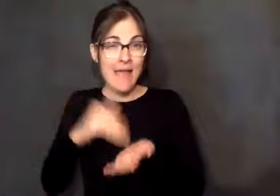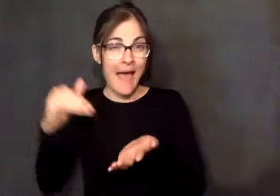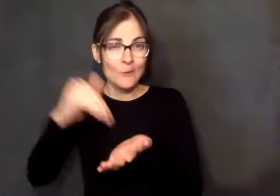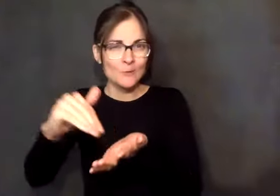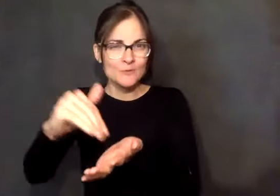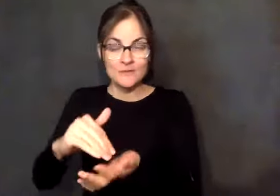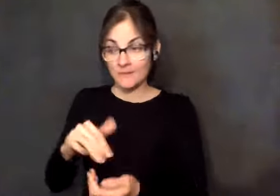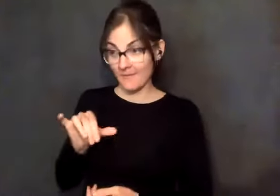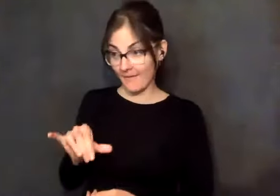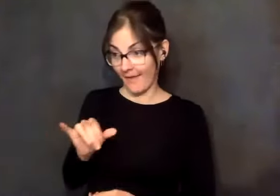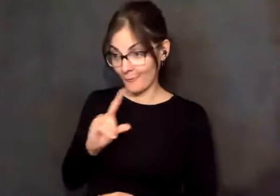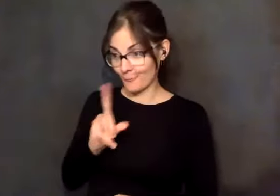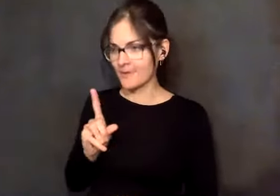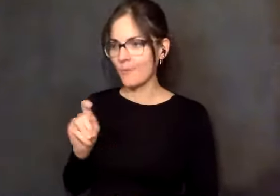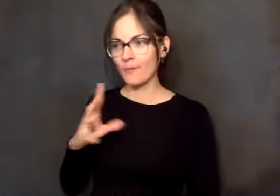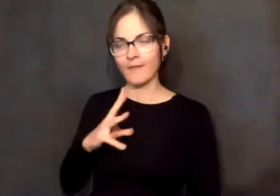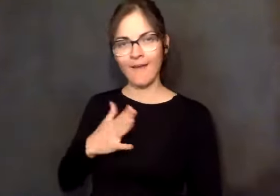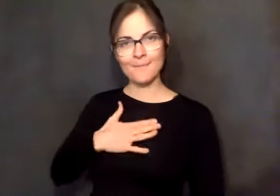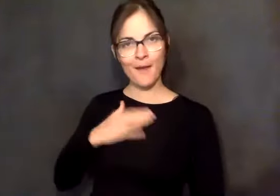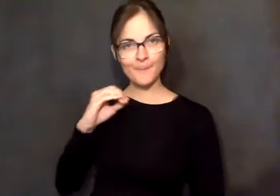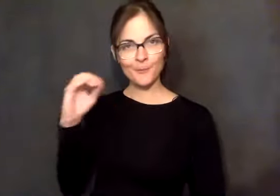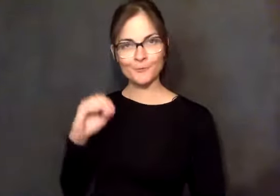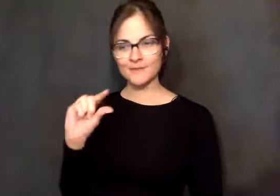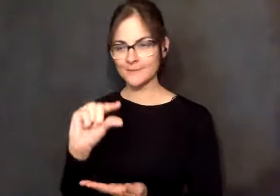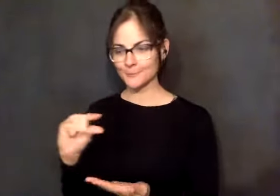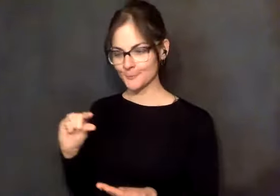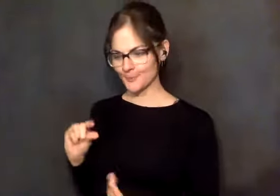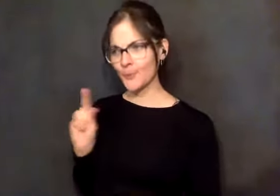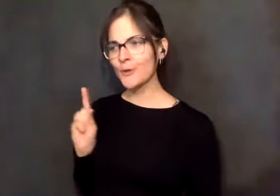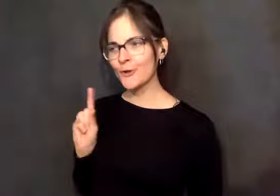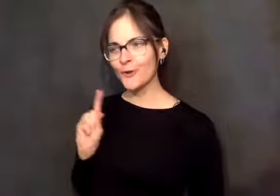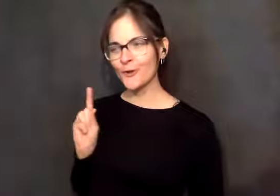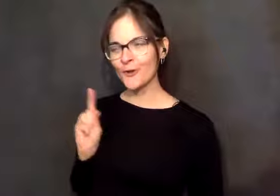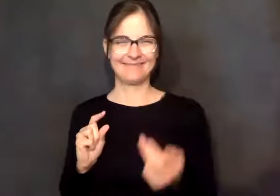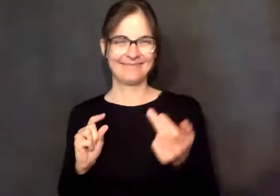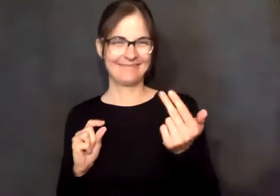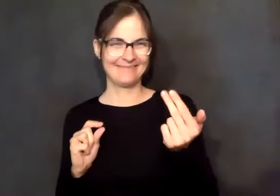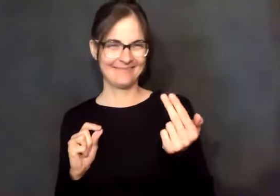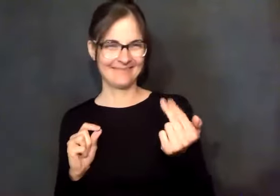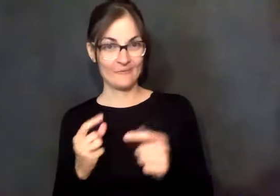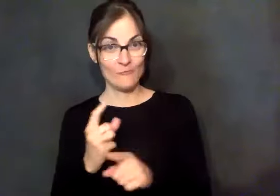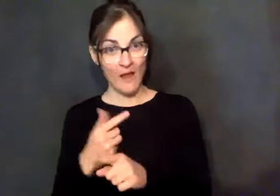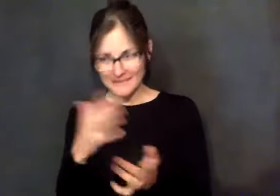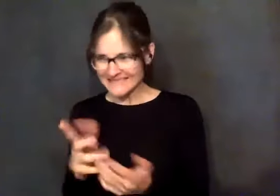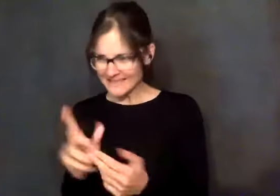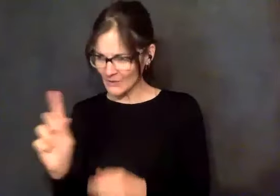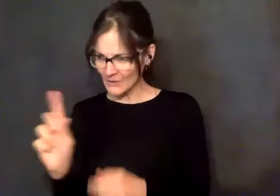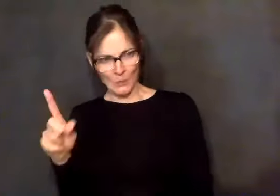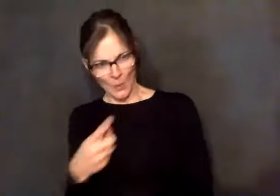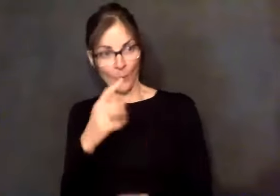thousands back. And I said, oh, okay. Where's my percentage? That's right. It's a joke. Nonetheless,